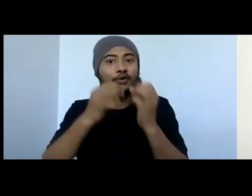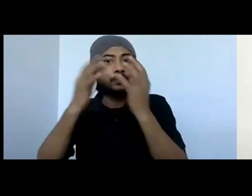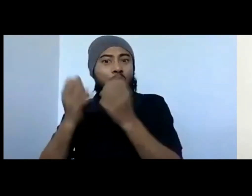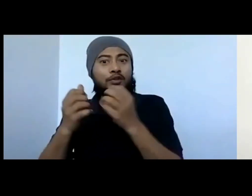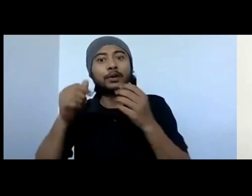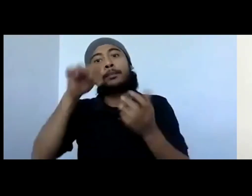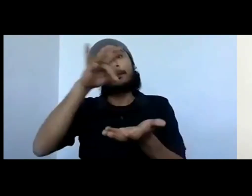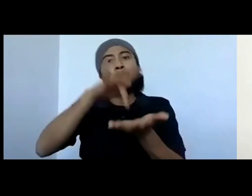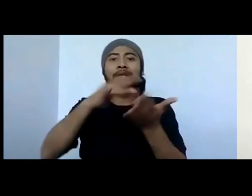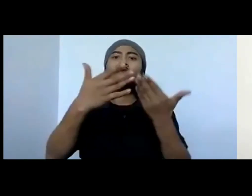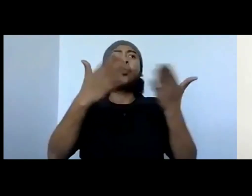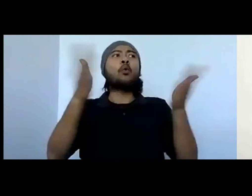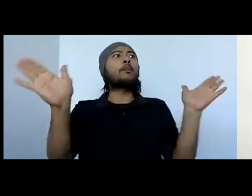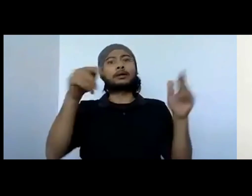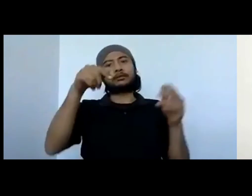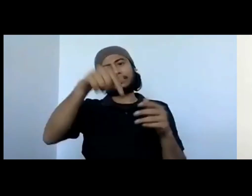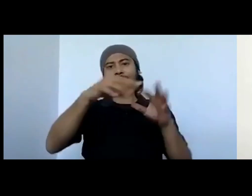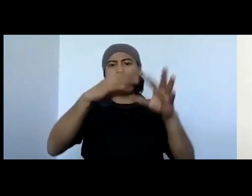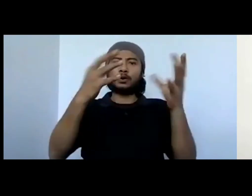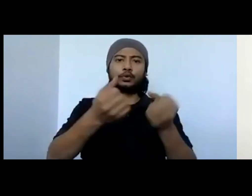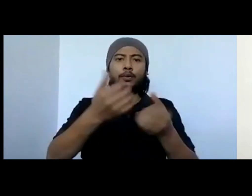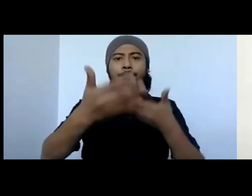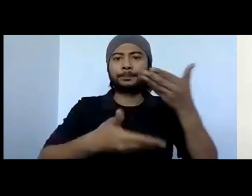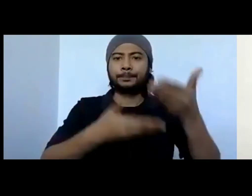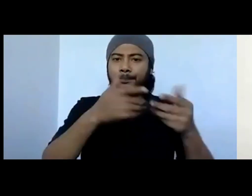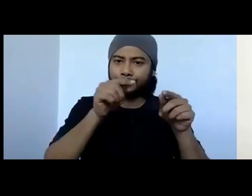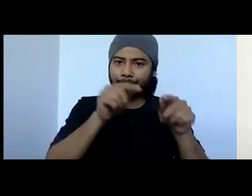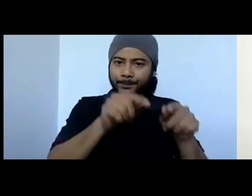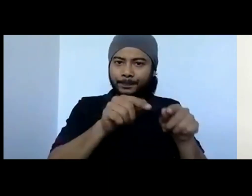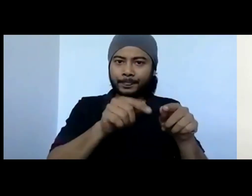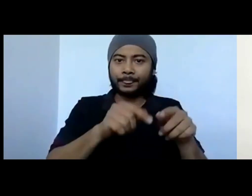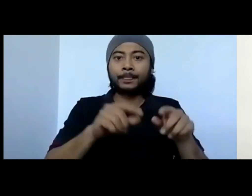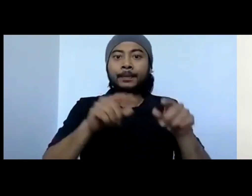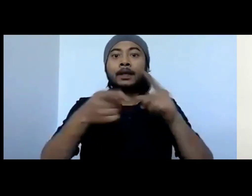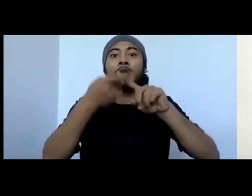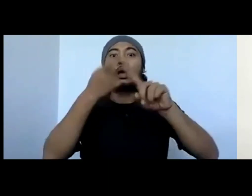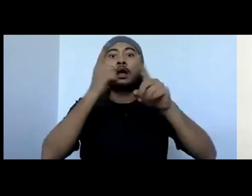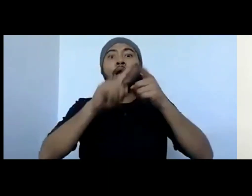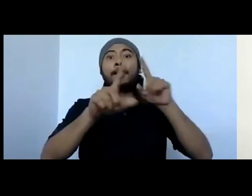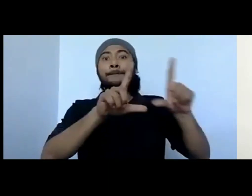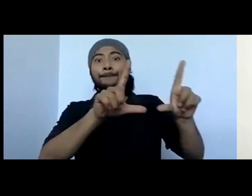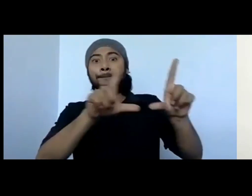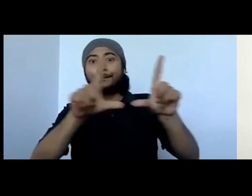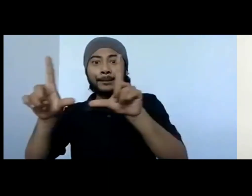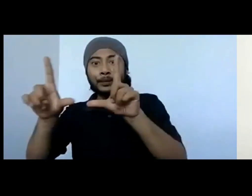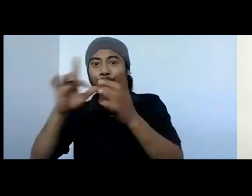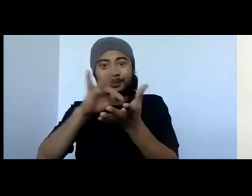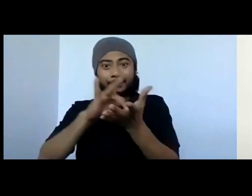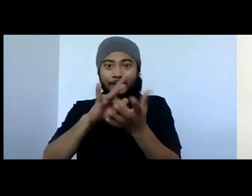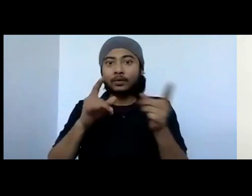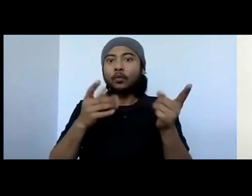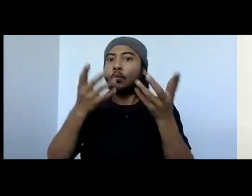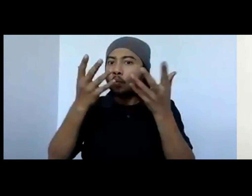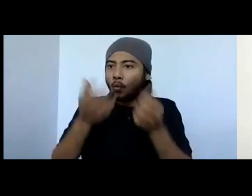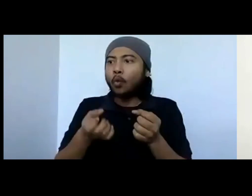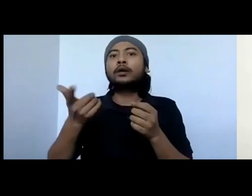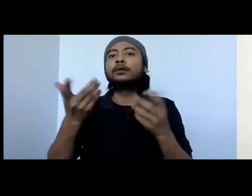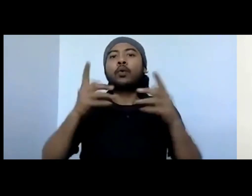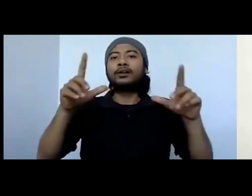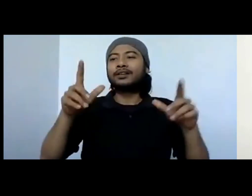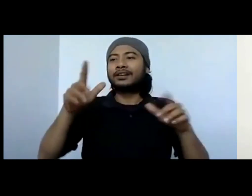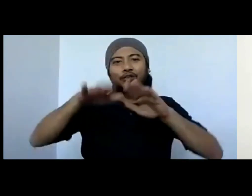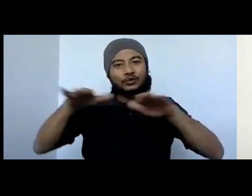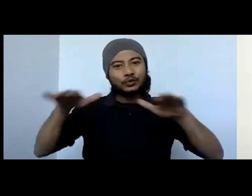museum also wanted some connection to the trees, the children going around touching the trees, you know, hugging